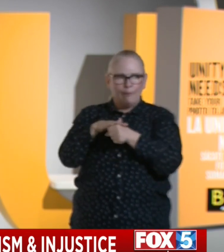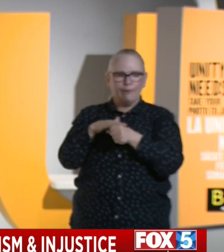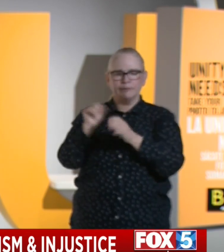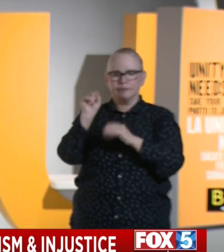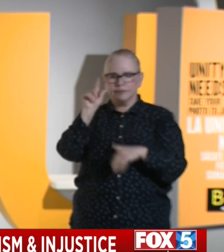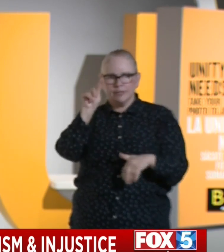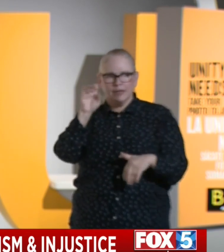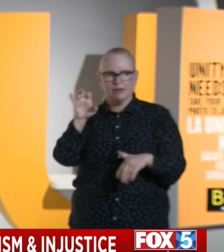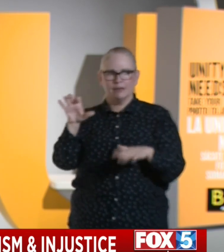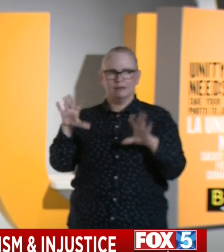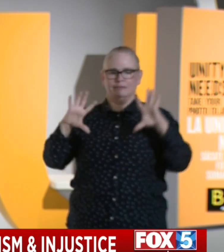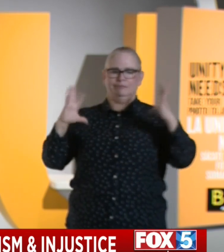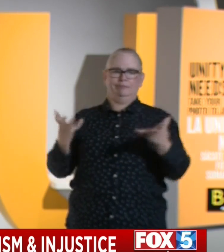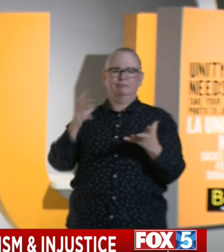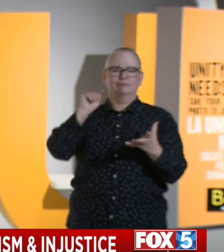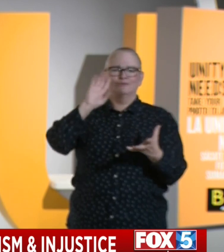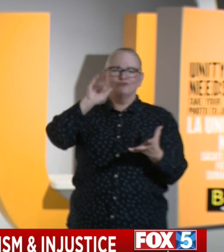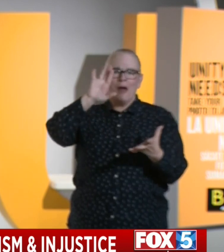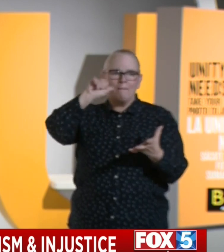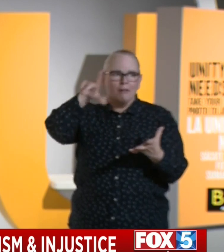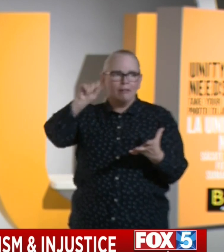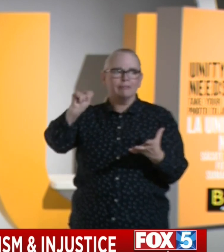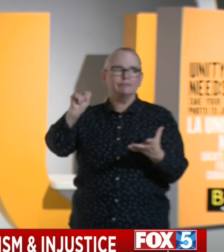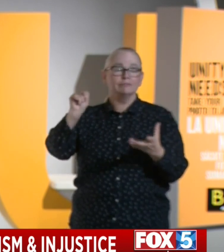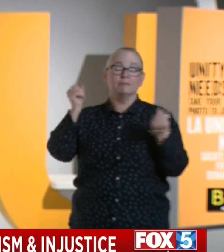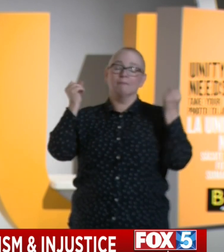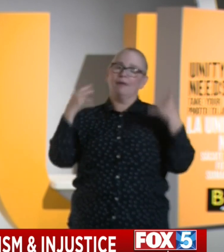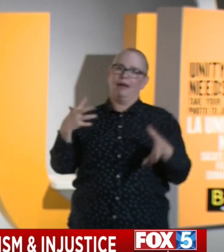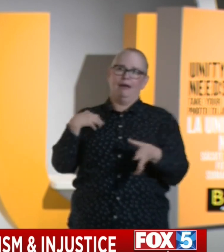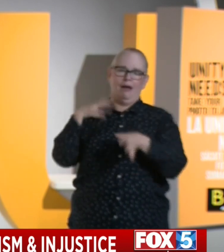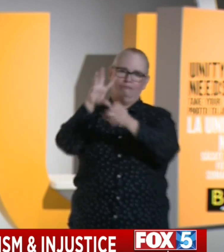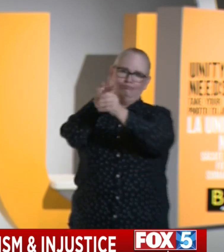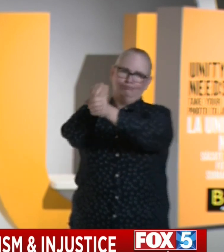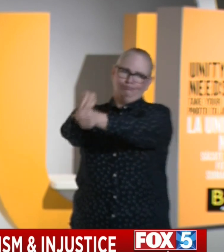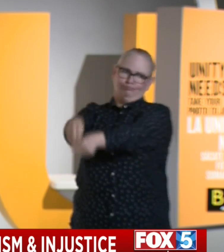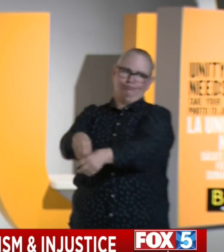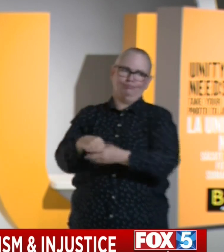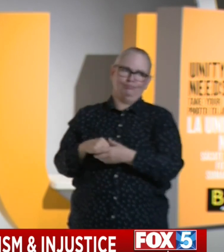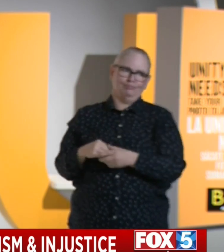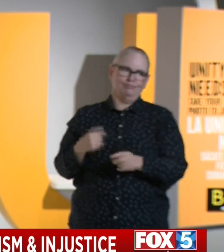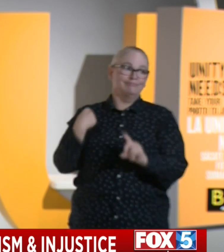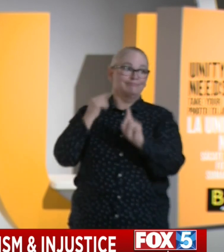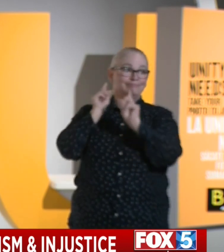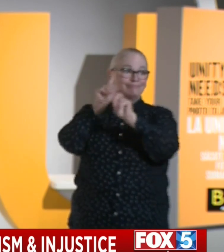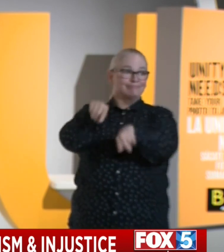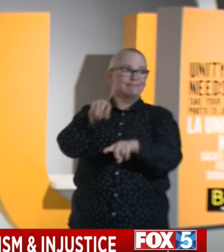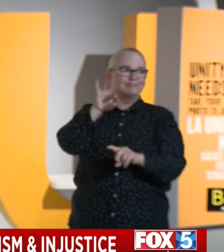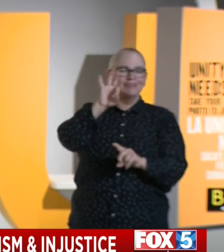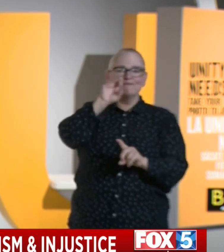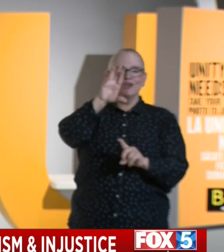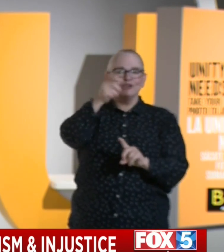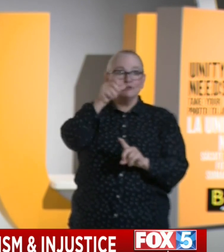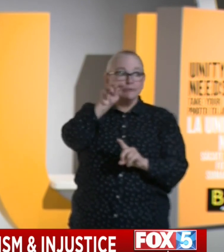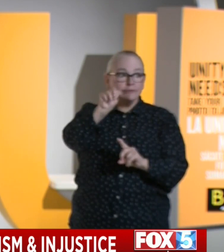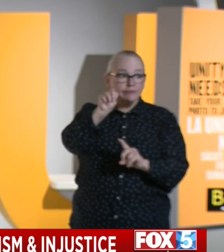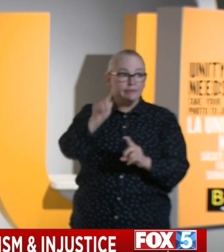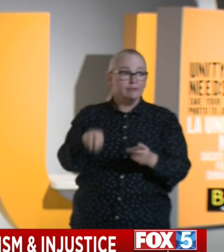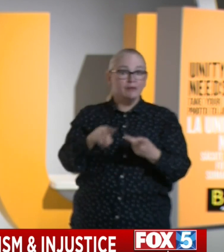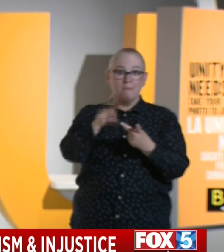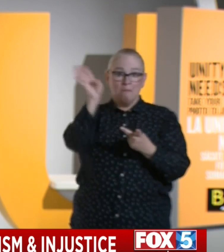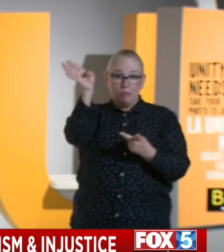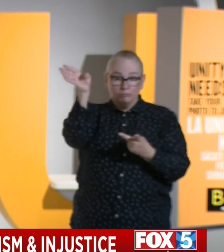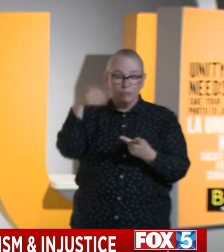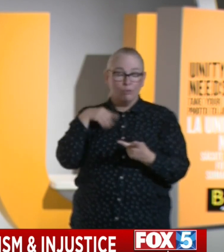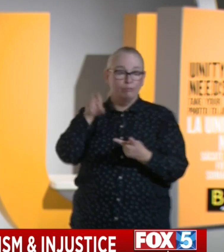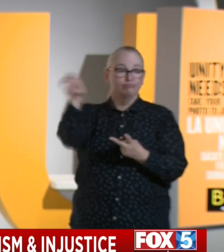director of the cops office, I had to work with a lot of them, and included going to Ferguson, going to Baltimore, working with San Francisco Police Department with their